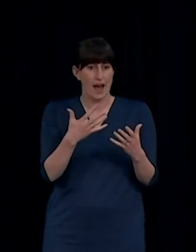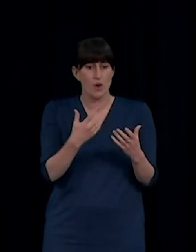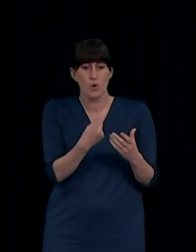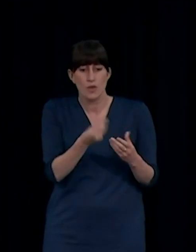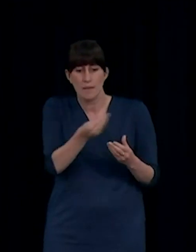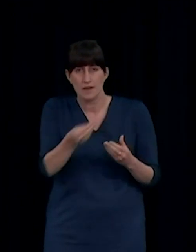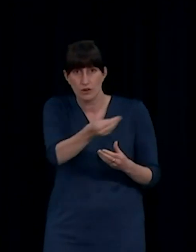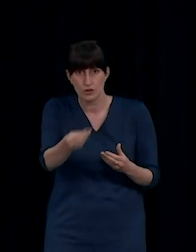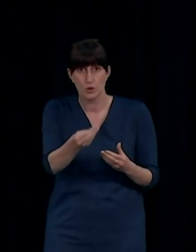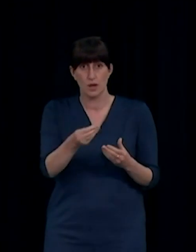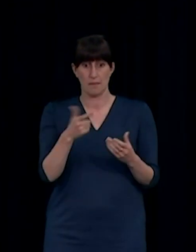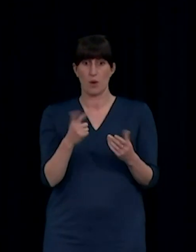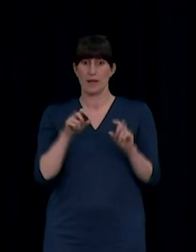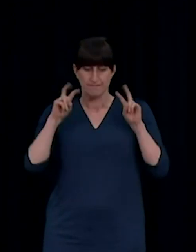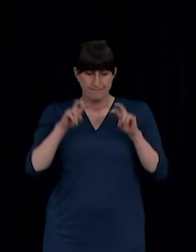subclusters.